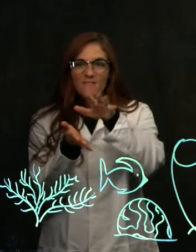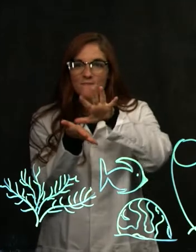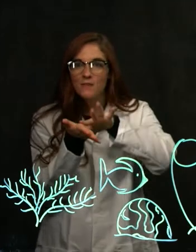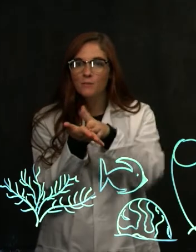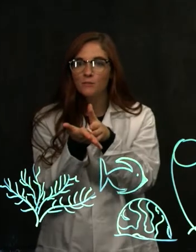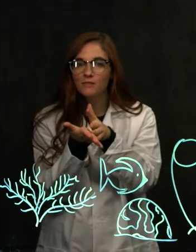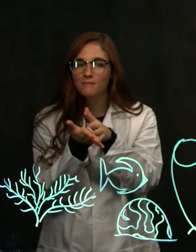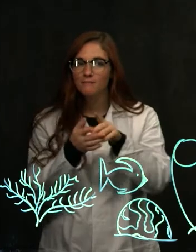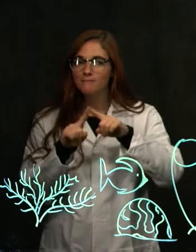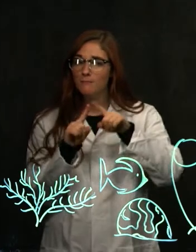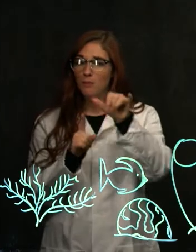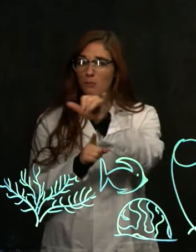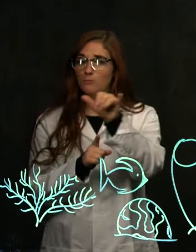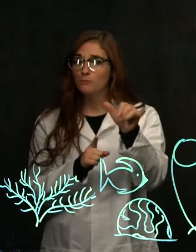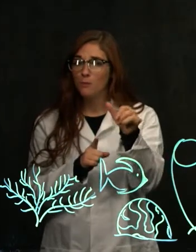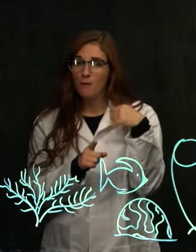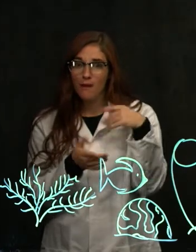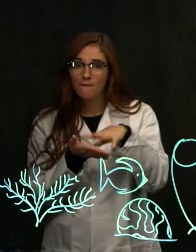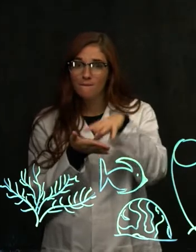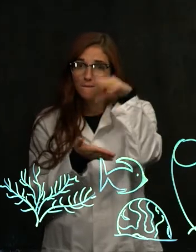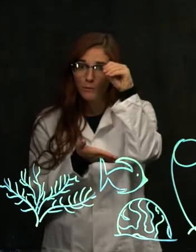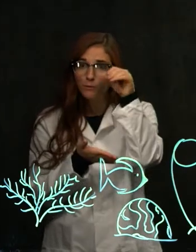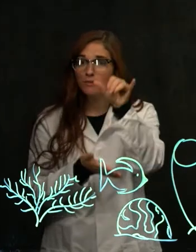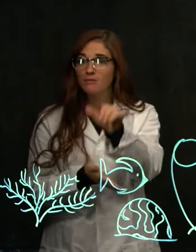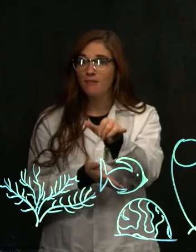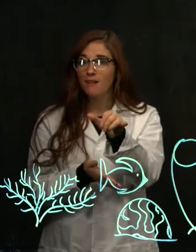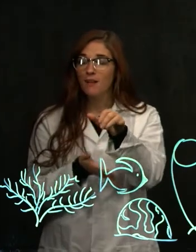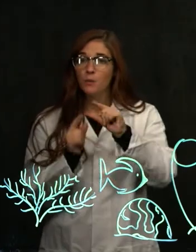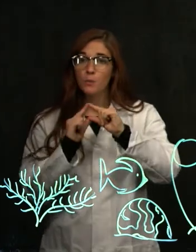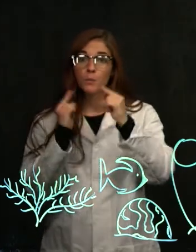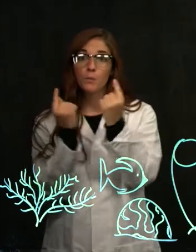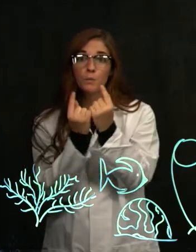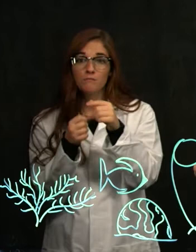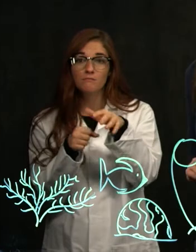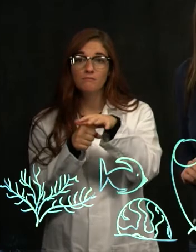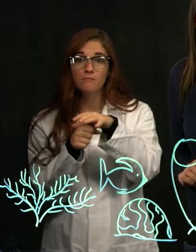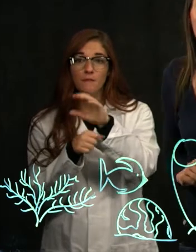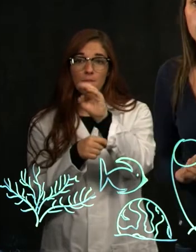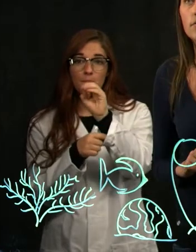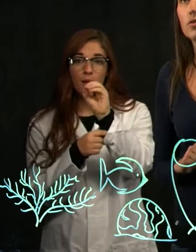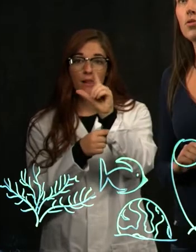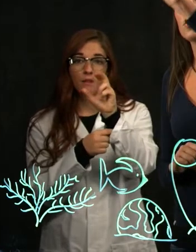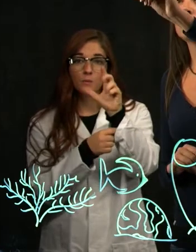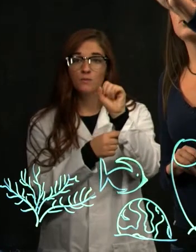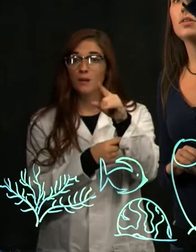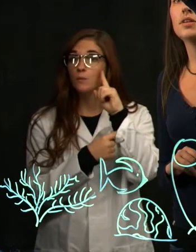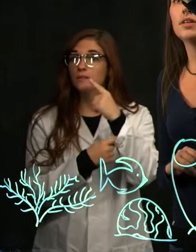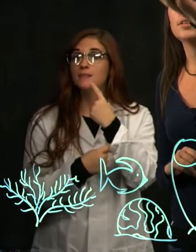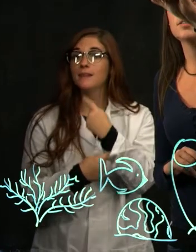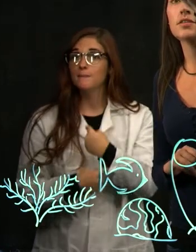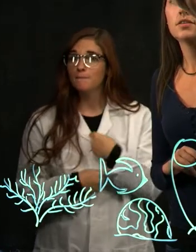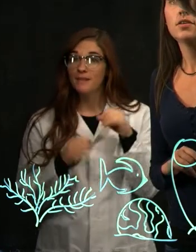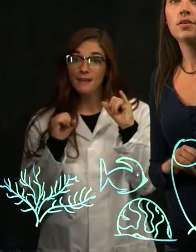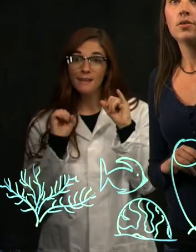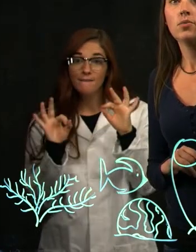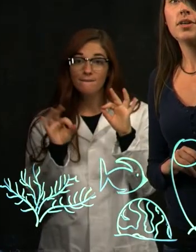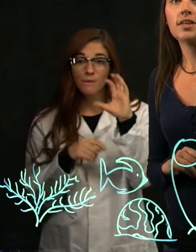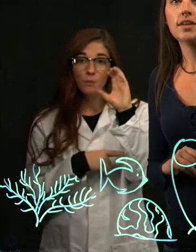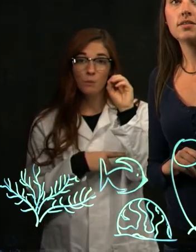but I also found a group of molecules that can tell me if the coral is